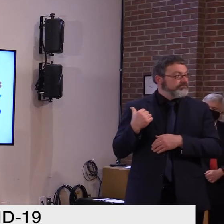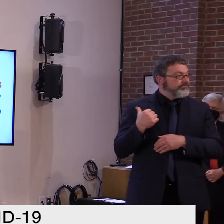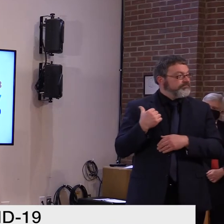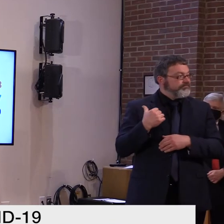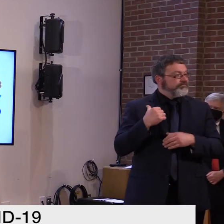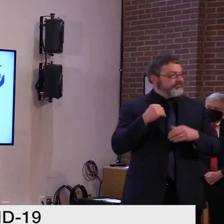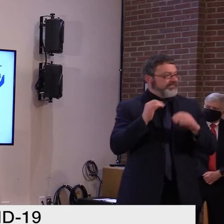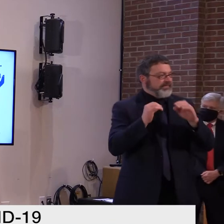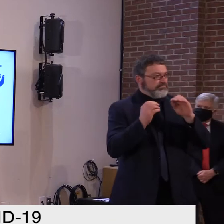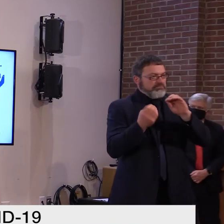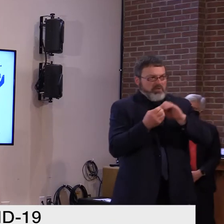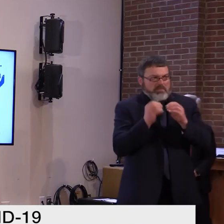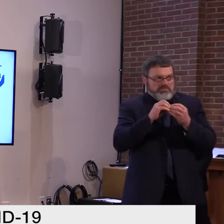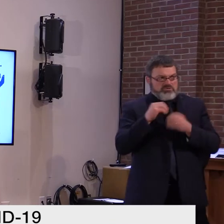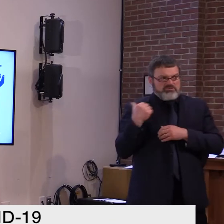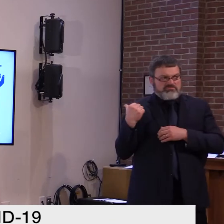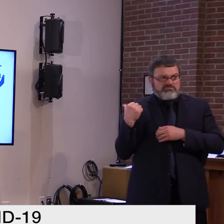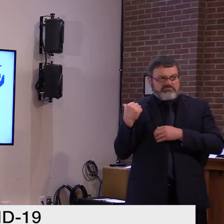59.